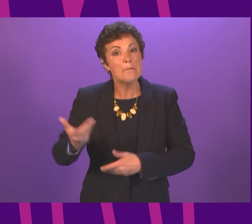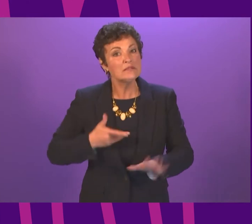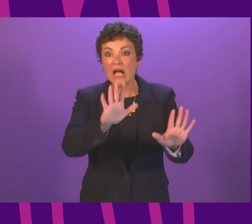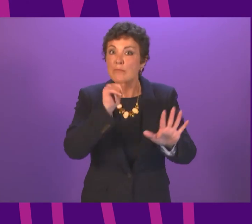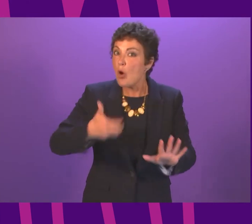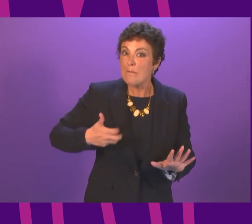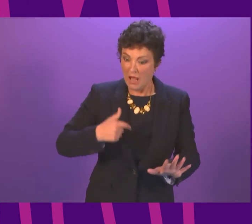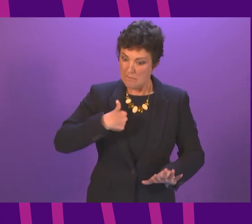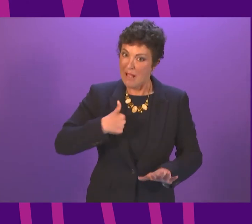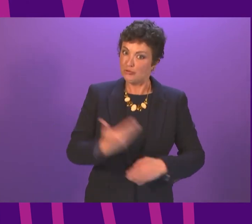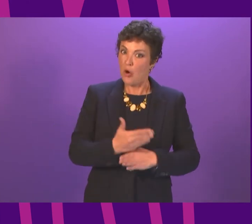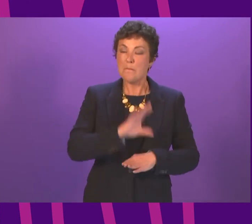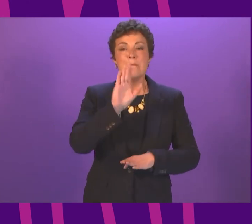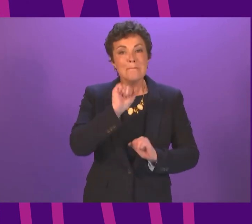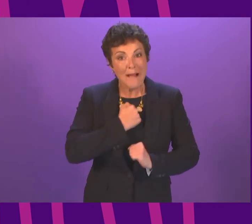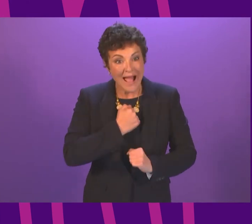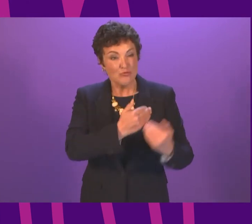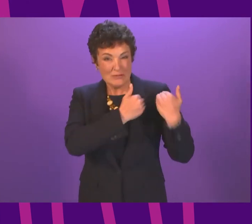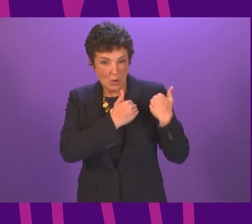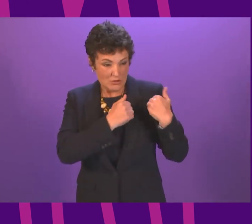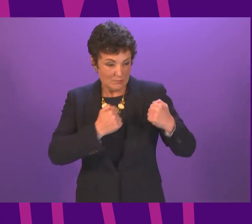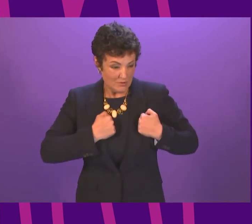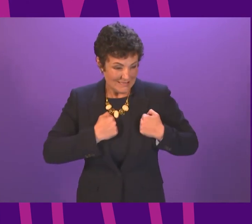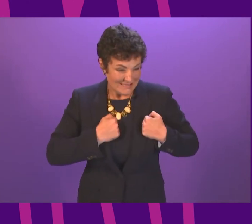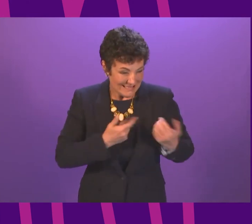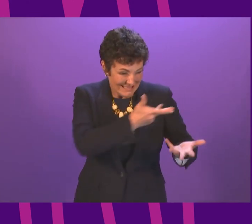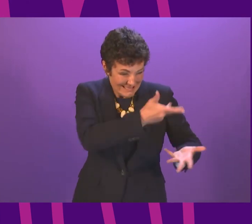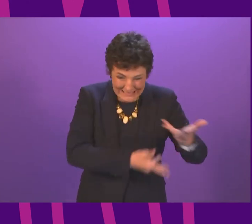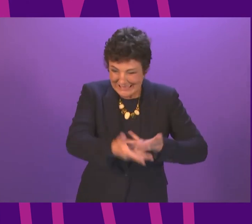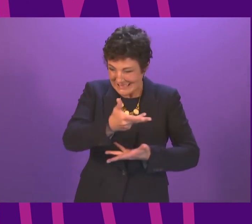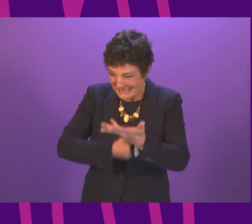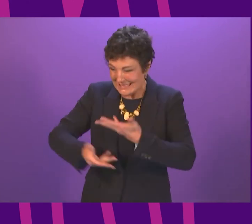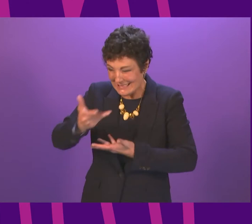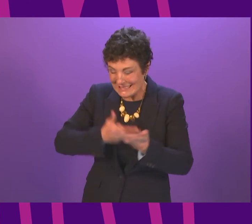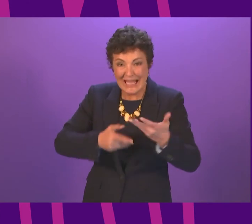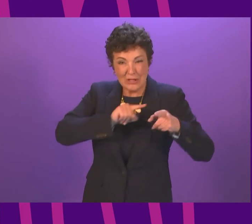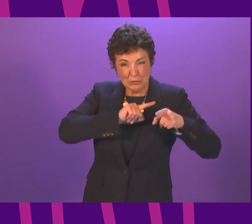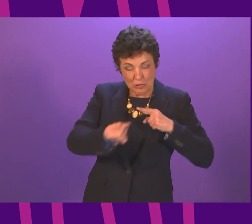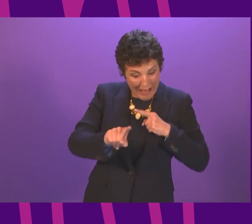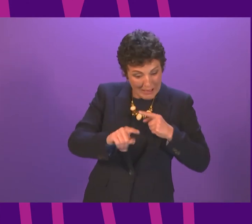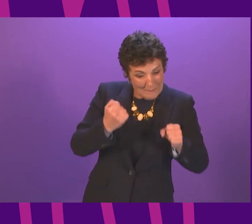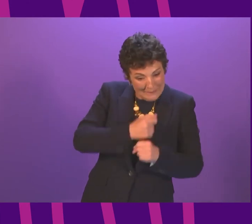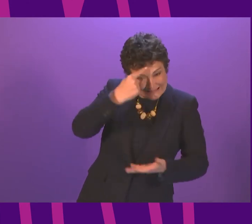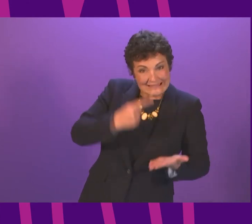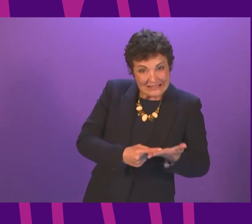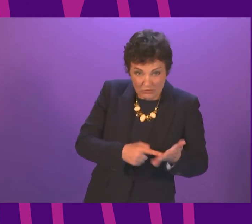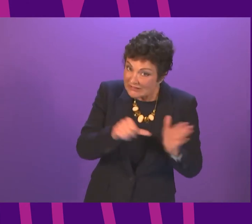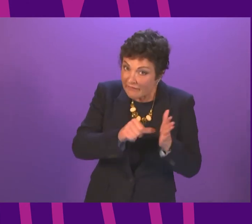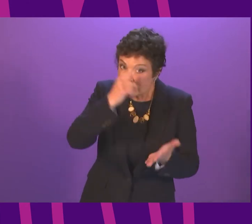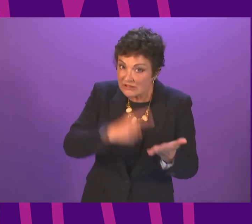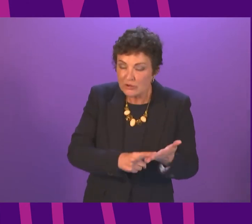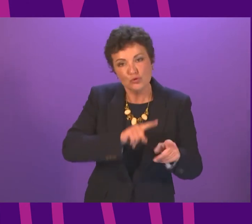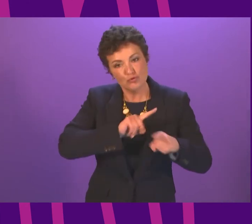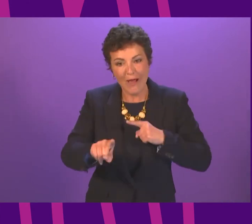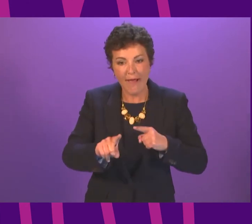my responsibility is to try to take those difficult decisions in the best way possible, to get the country through this as safely as possible.